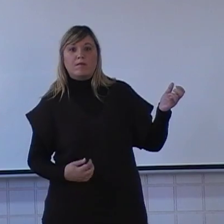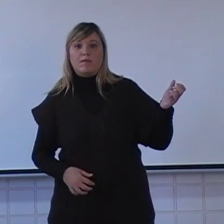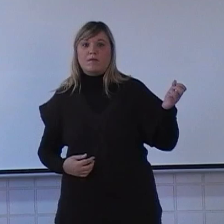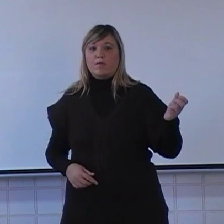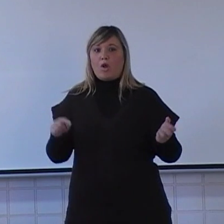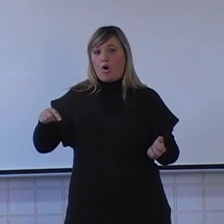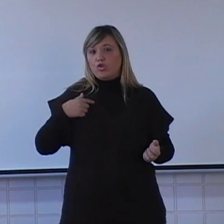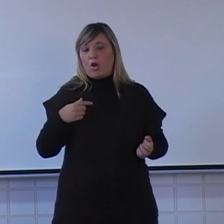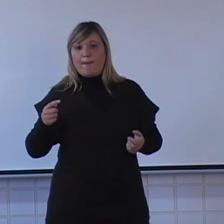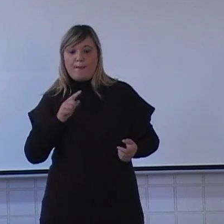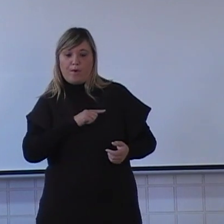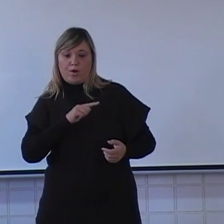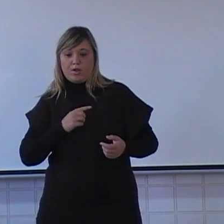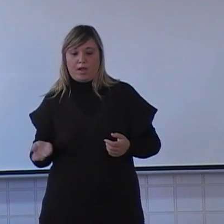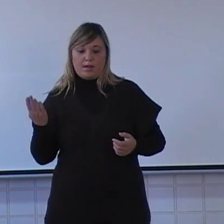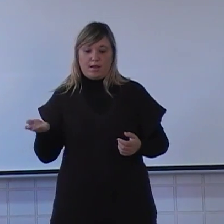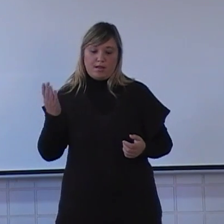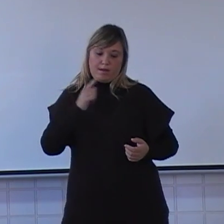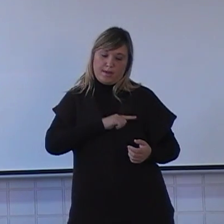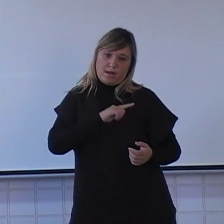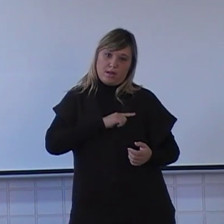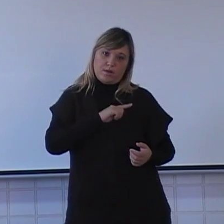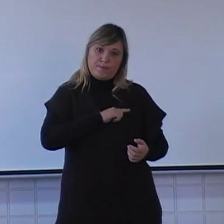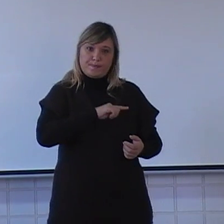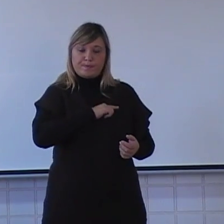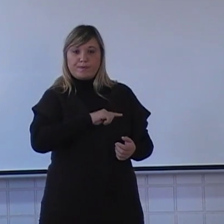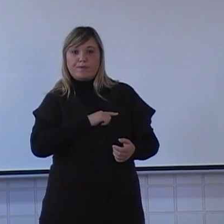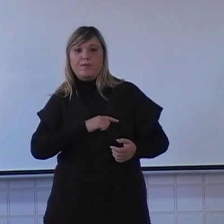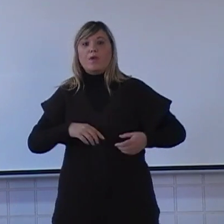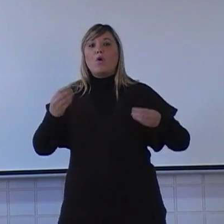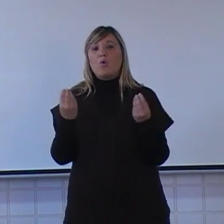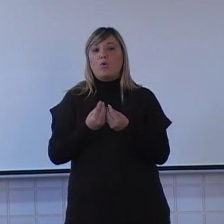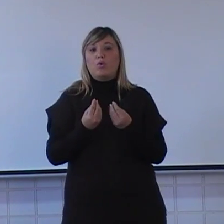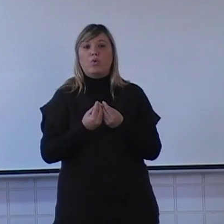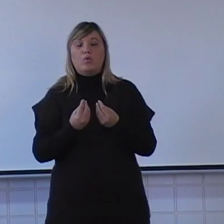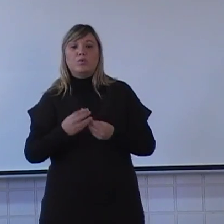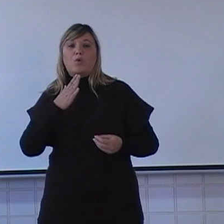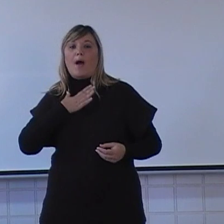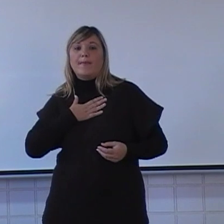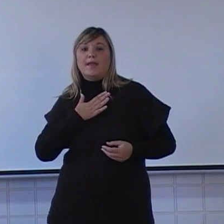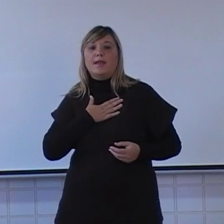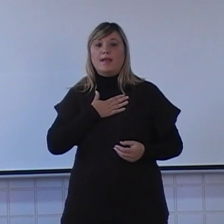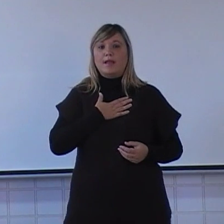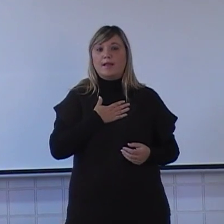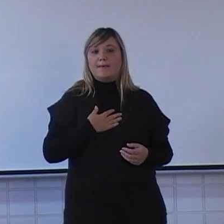Today I feel so big Because I'm looking at my side